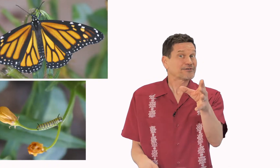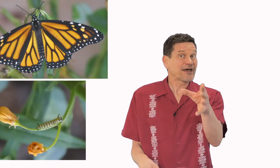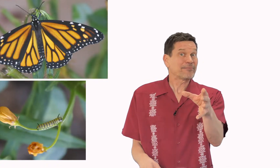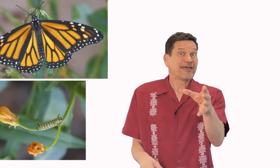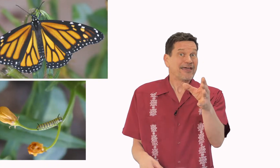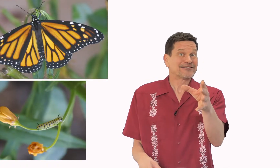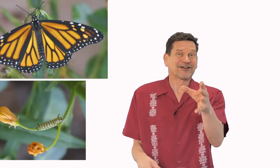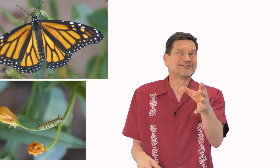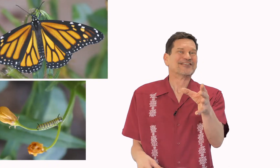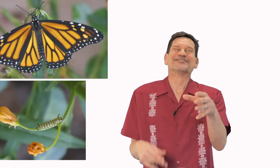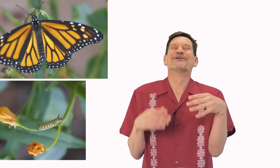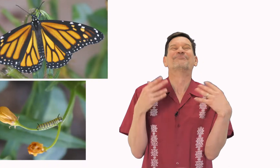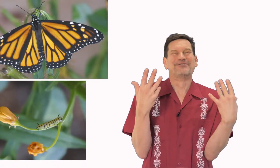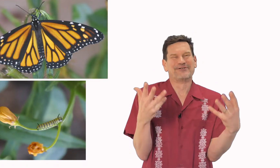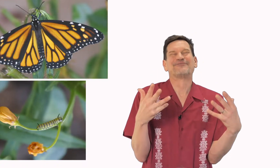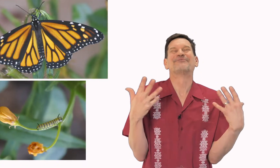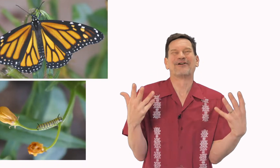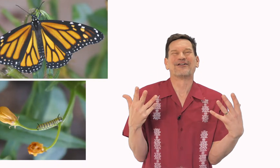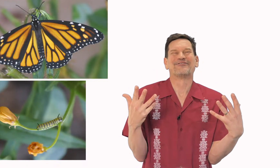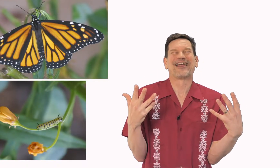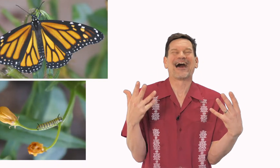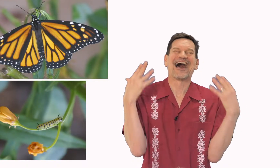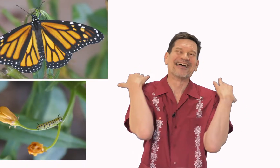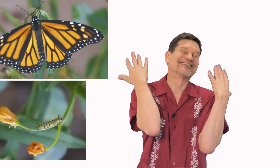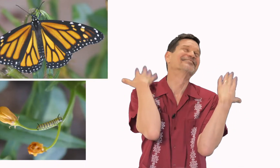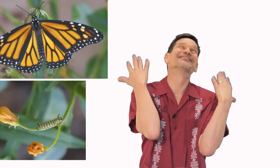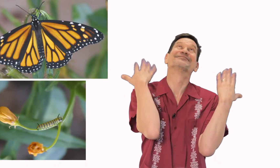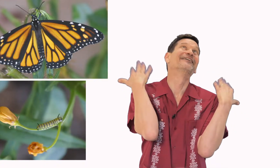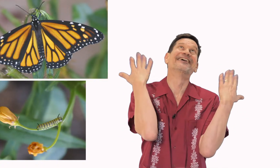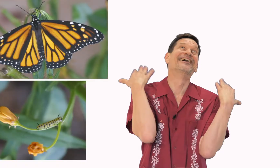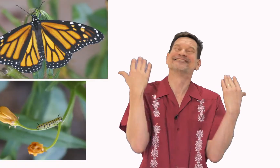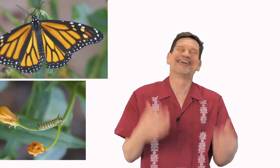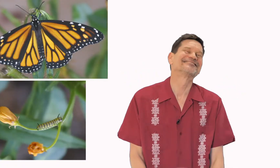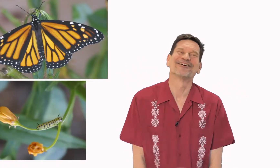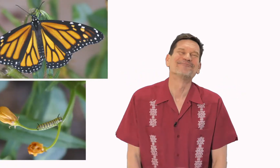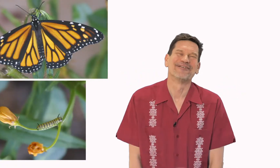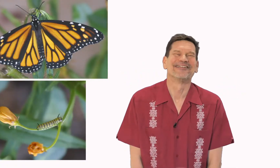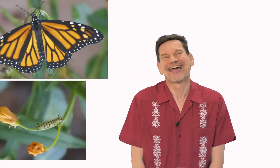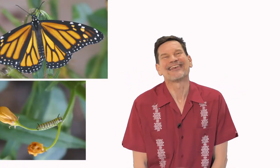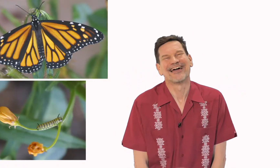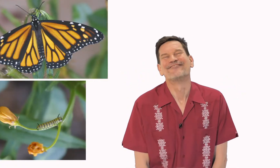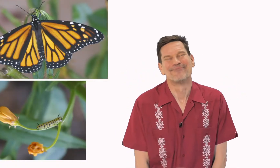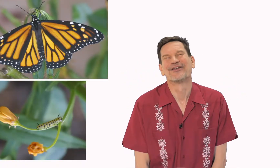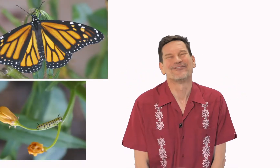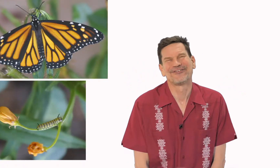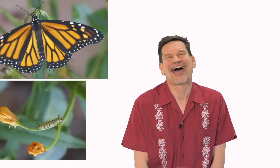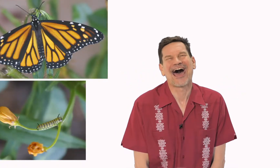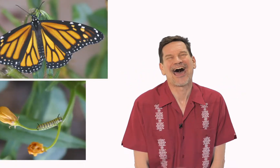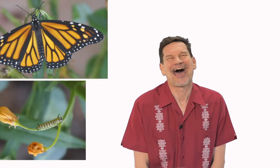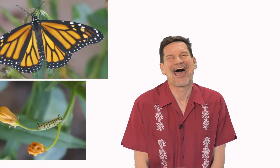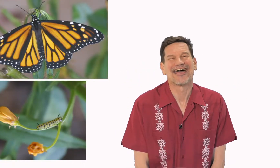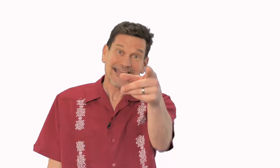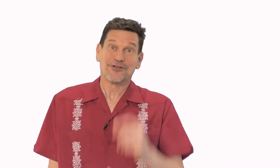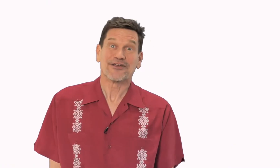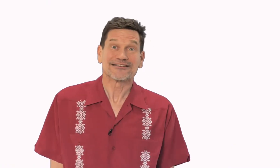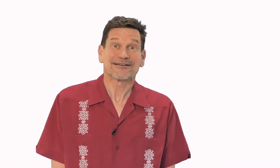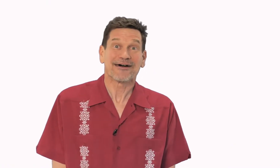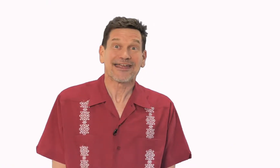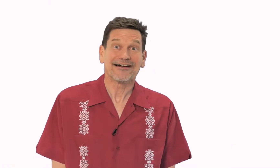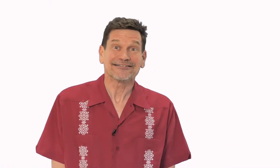up, it turns into a beautiful butterfly. It's got those wings. They're so pretty. I love butterflies. Can you think of somebody else?